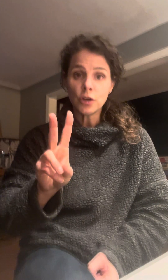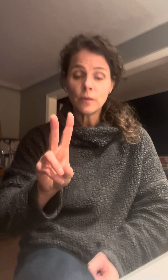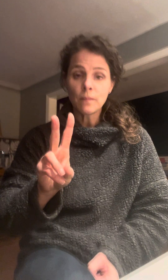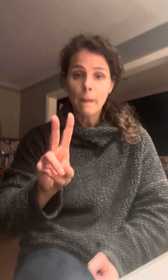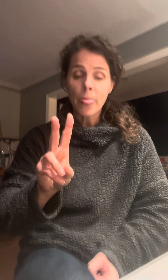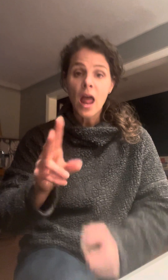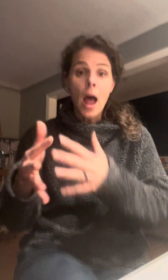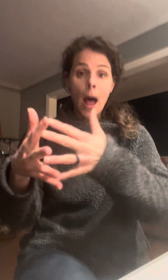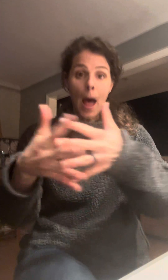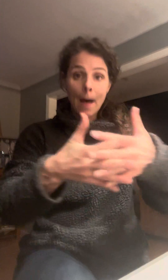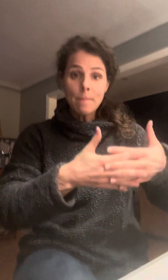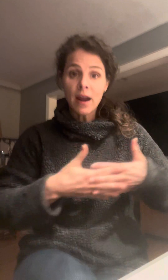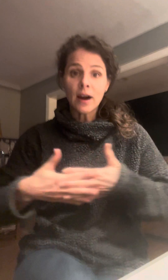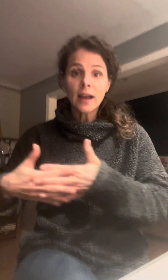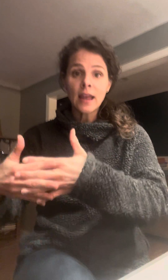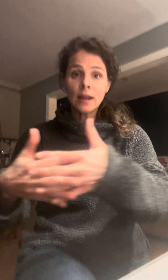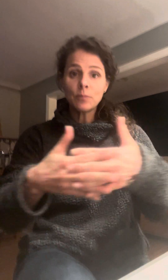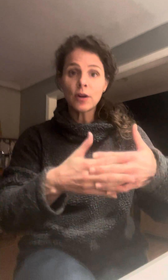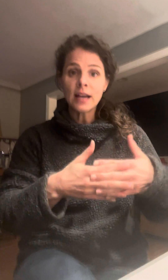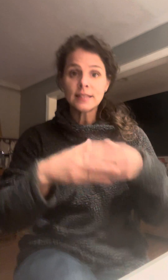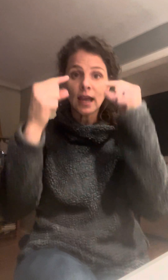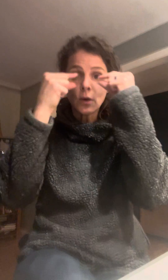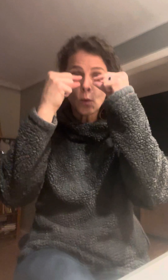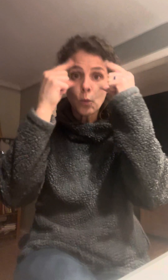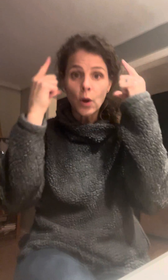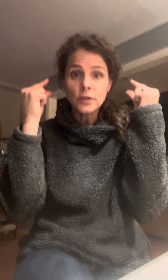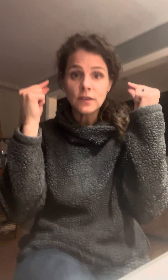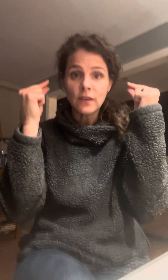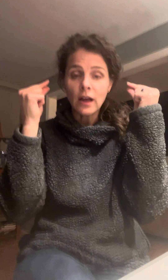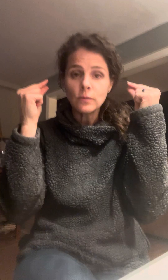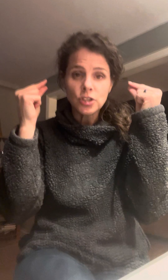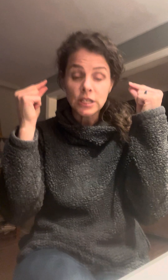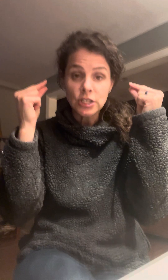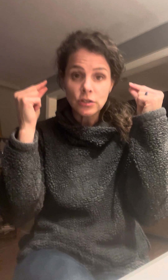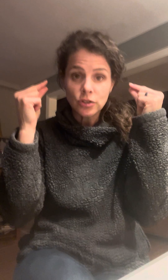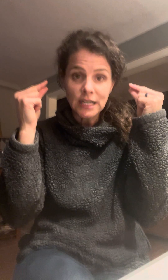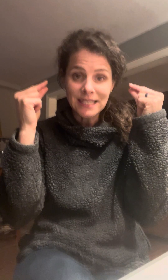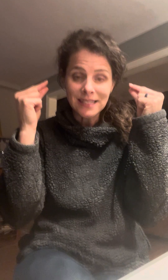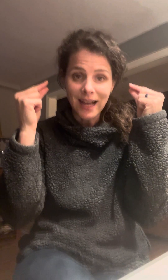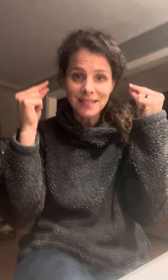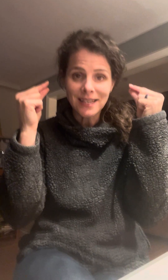American President Roosevelt, we're just going to trace his glasses,